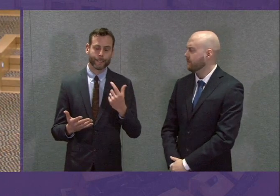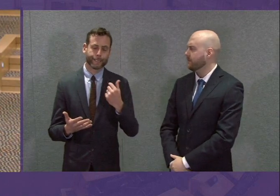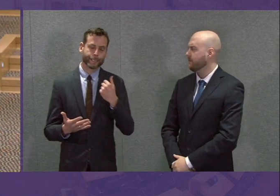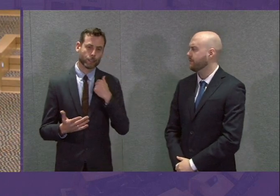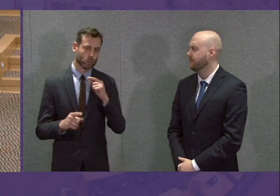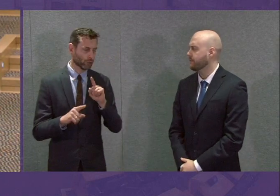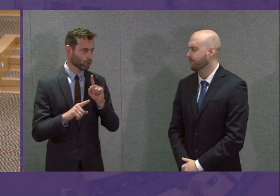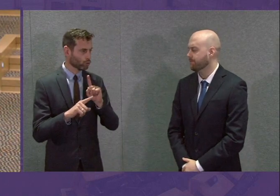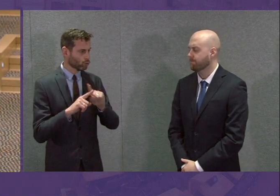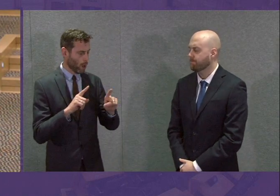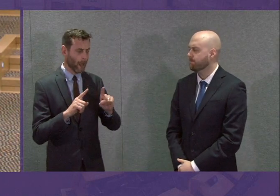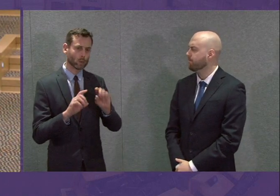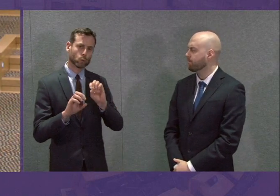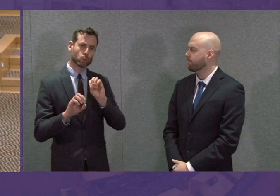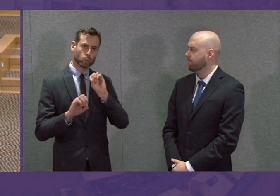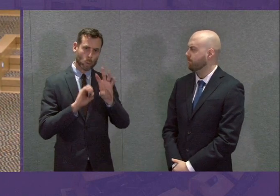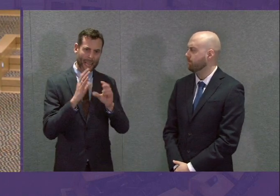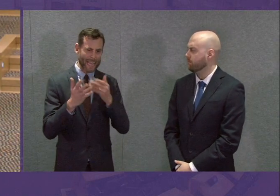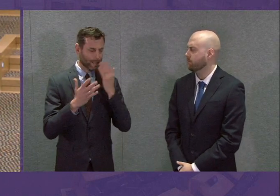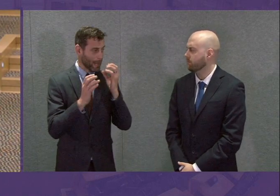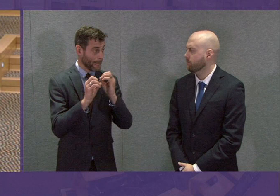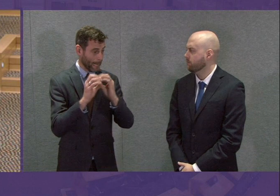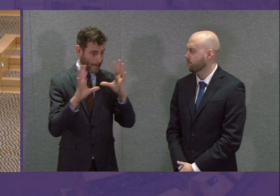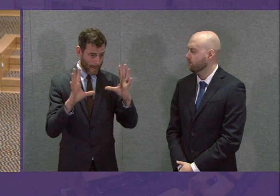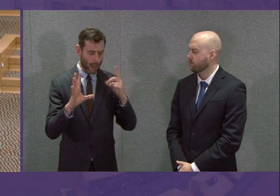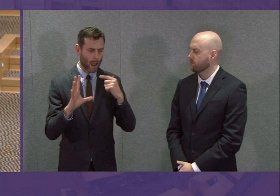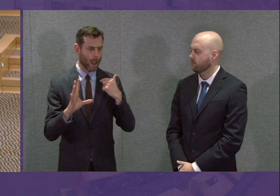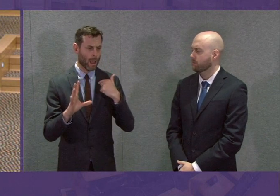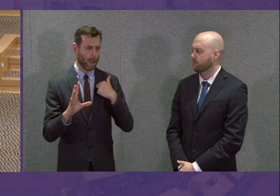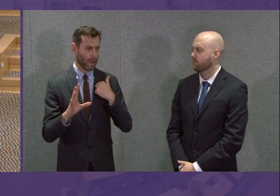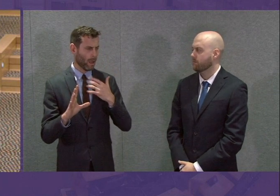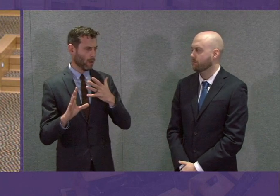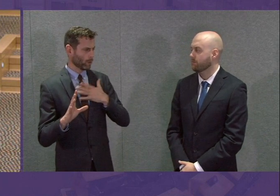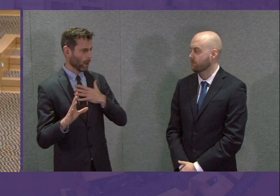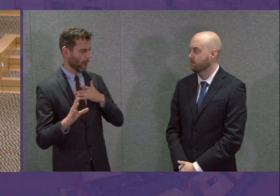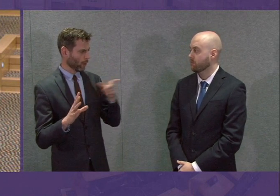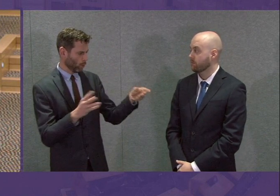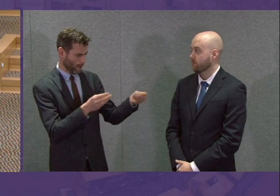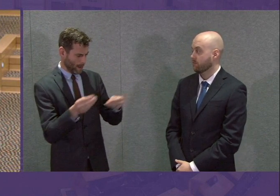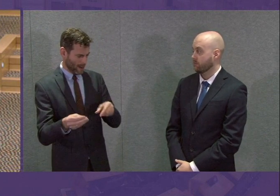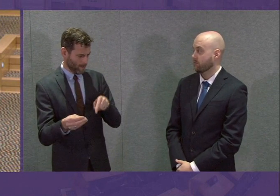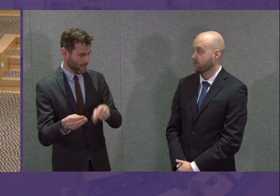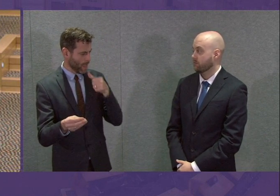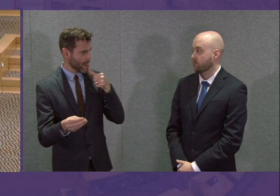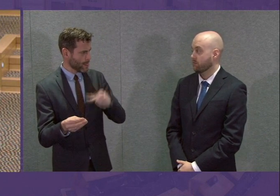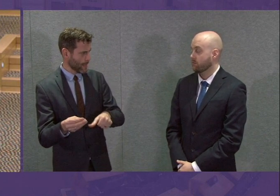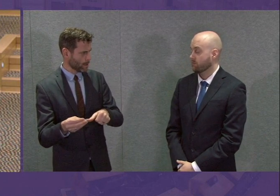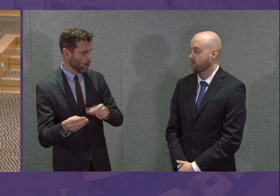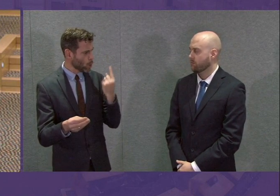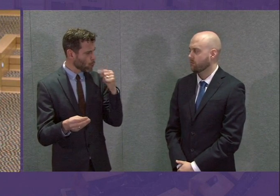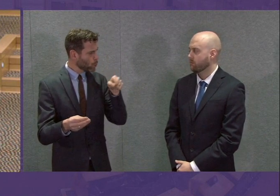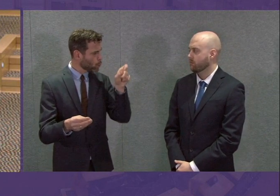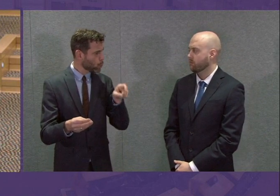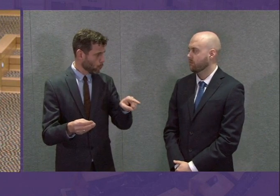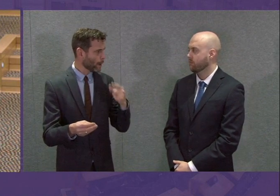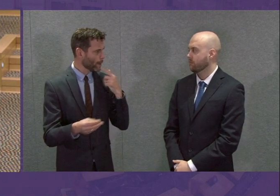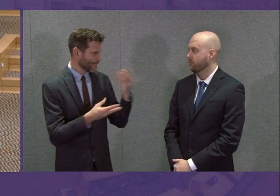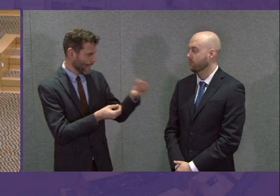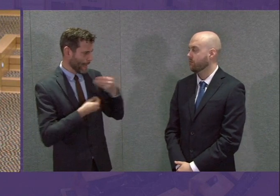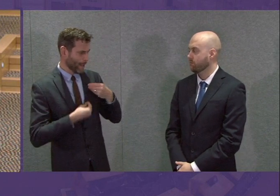set this out really clearly. I would very much appreciate if Willie Rennie could pass that letter and the details of his constituent on to us.